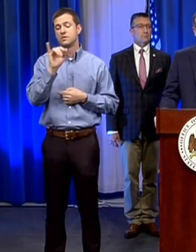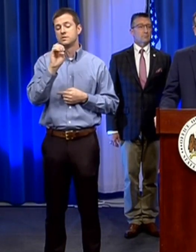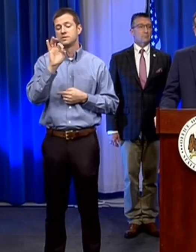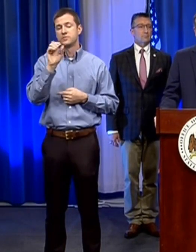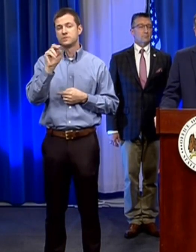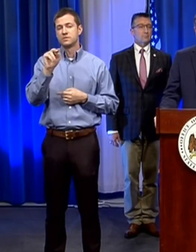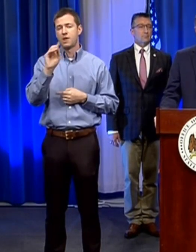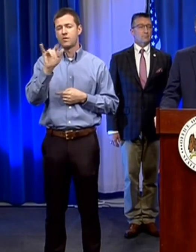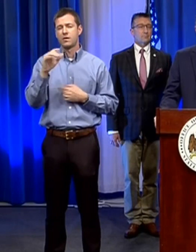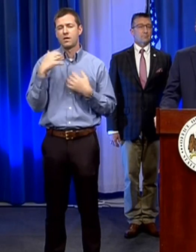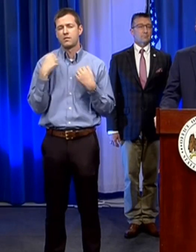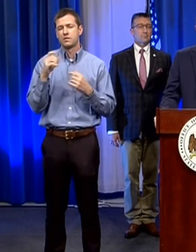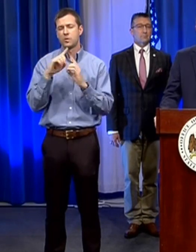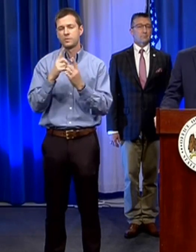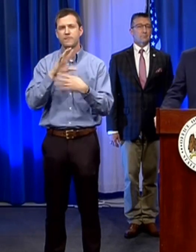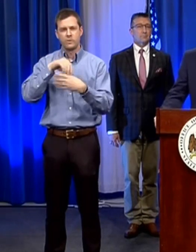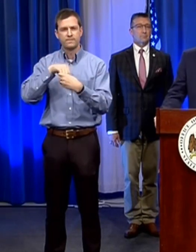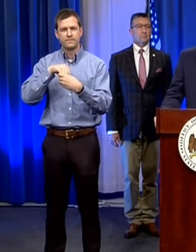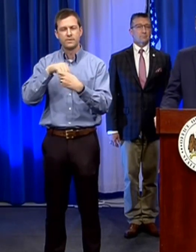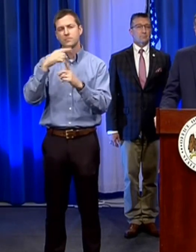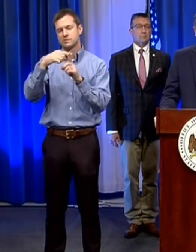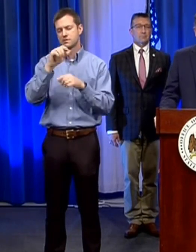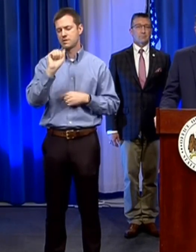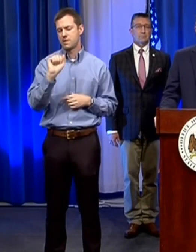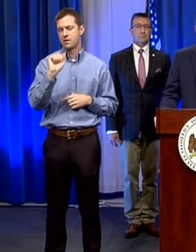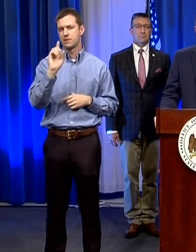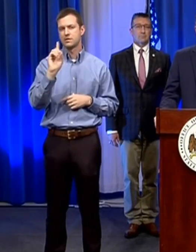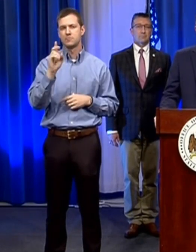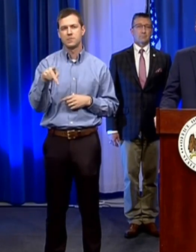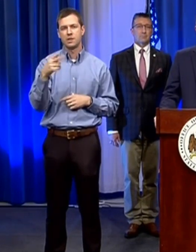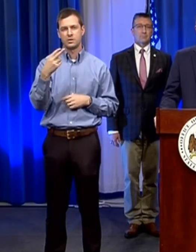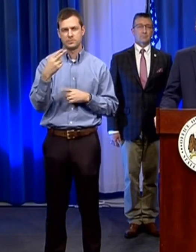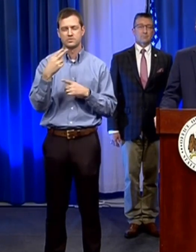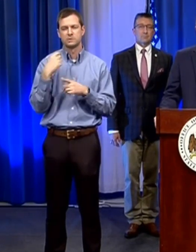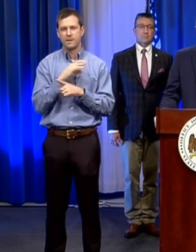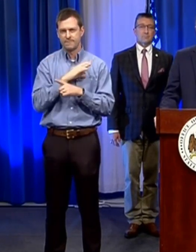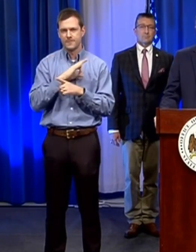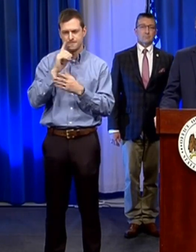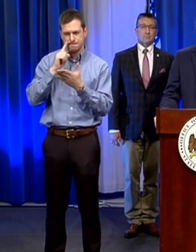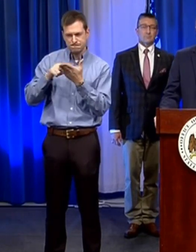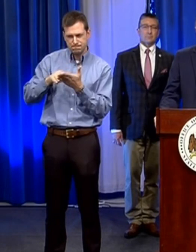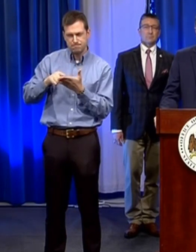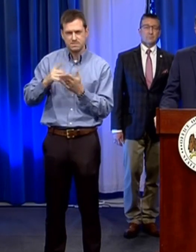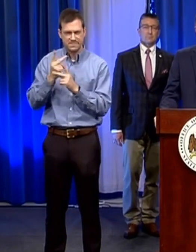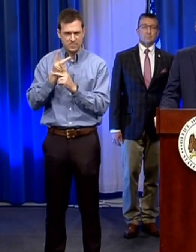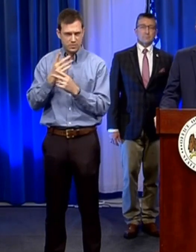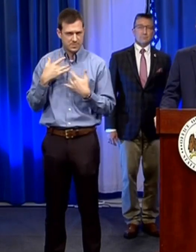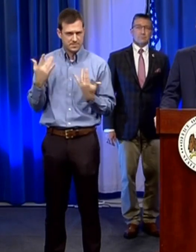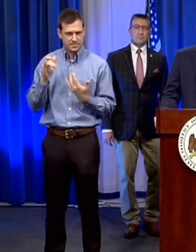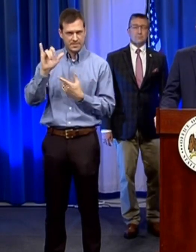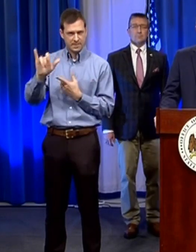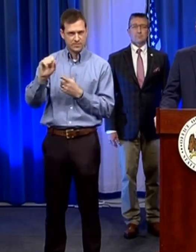is involved with that process as our uh adph staff who will be a part of that investigation as well um